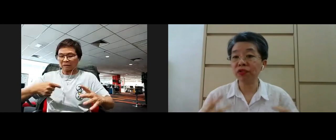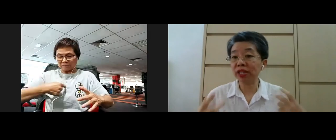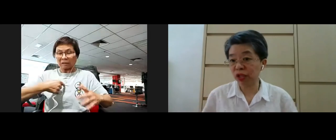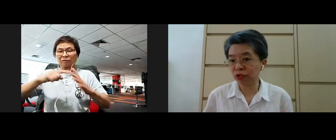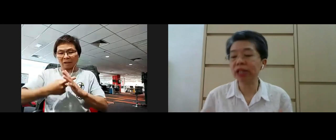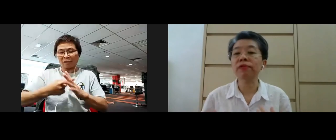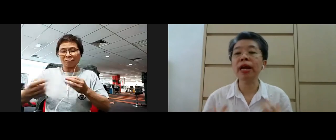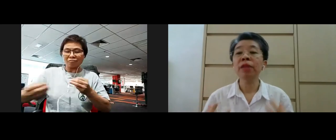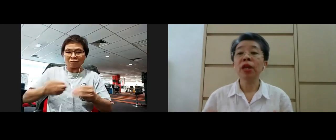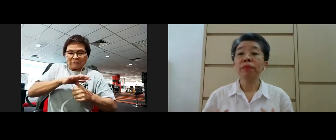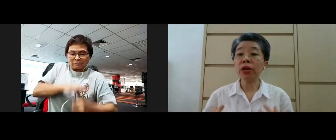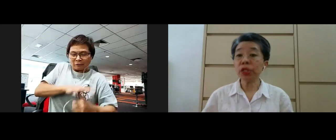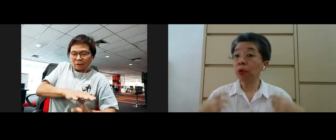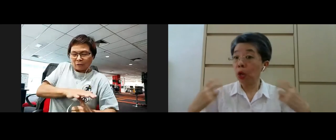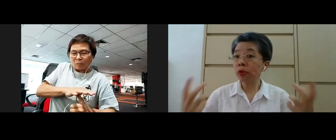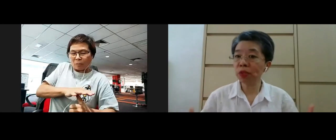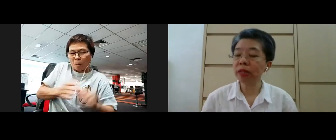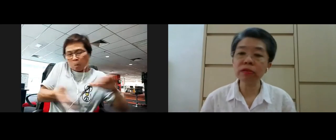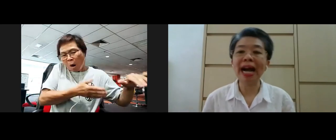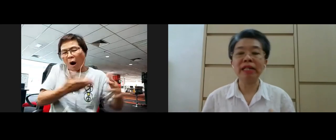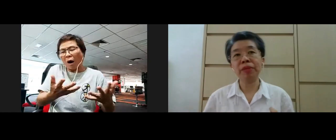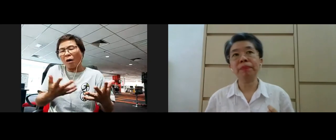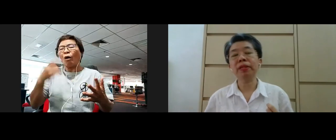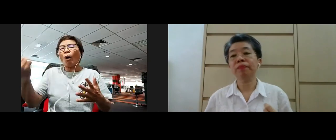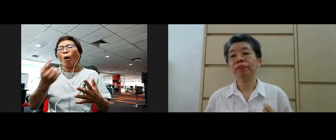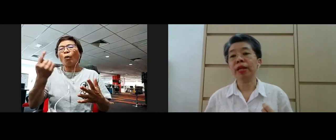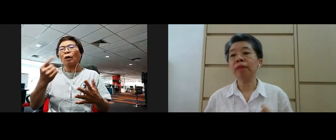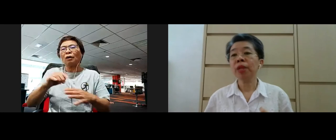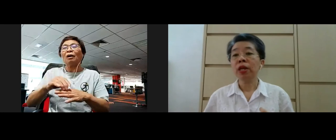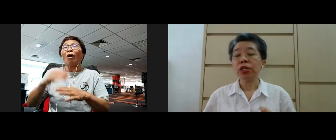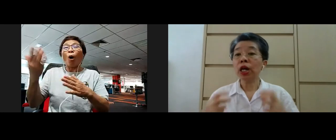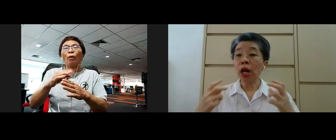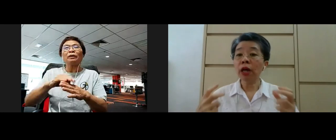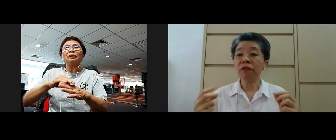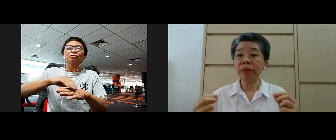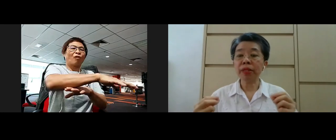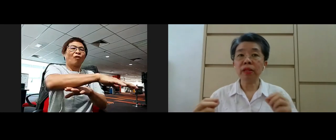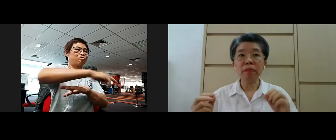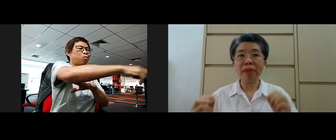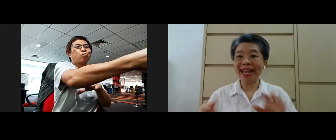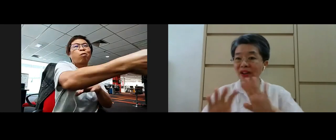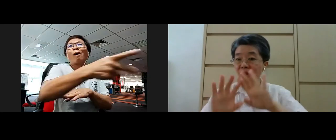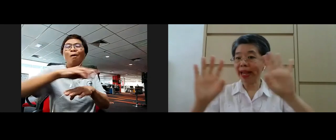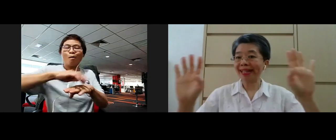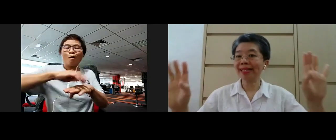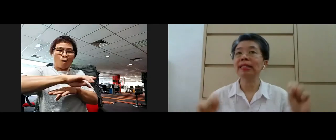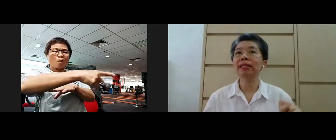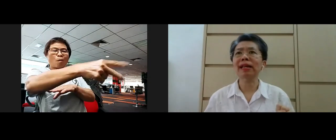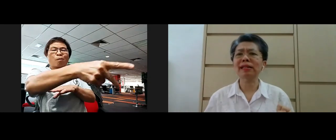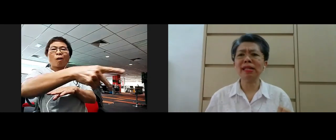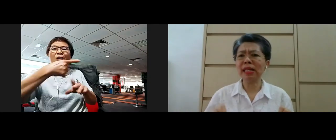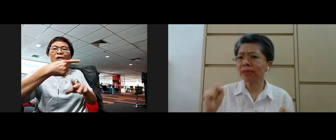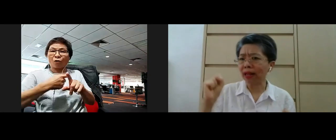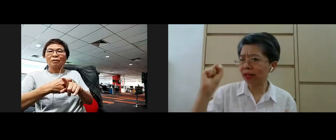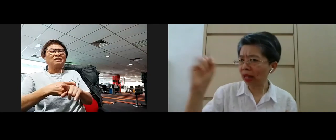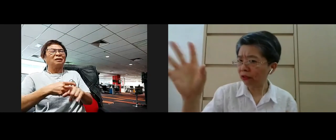managing stress distress right because it will always spill to other people yeah so a lot of people may from the external